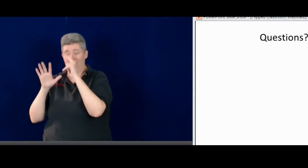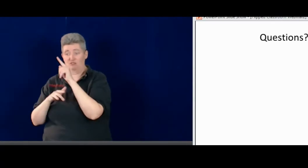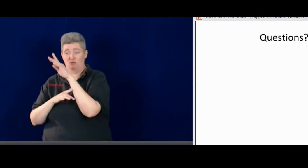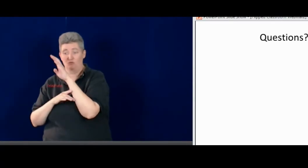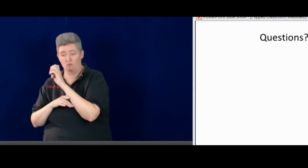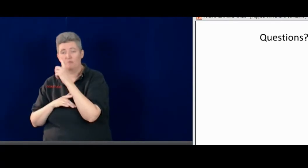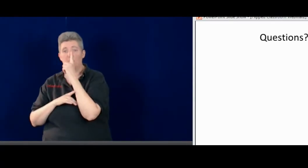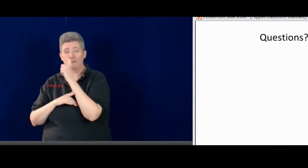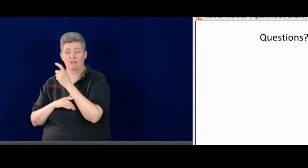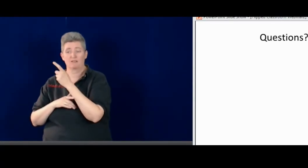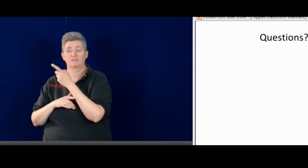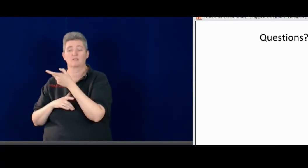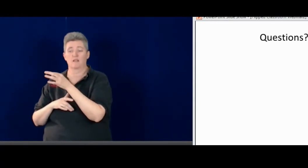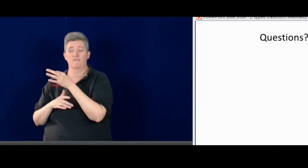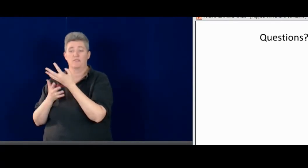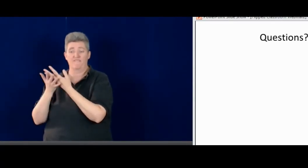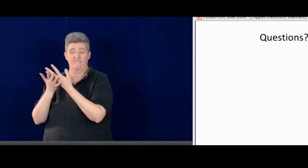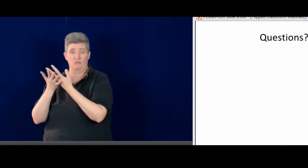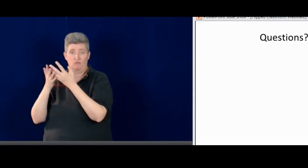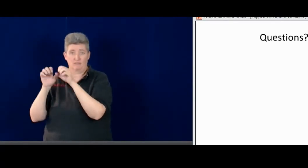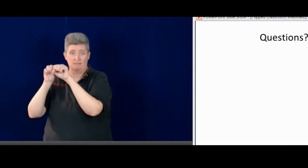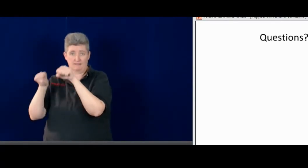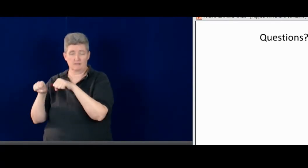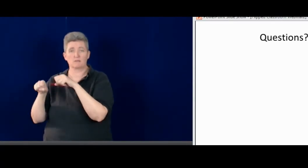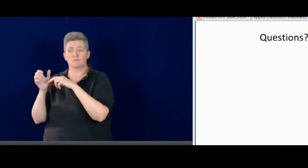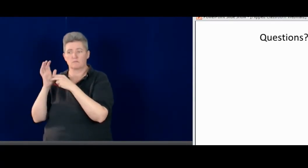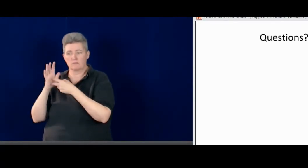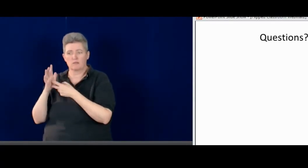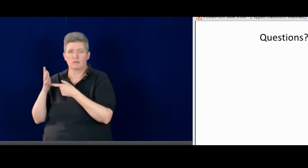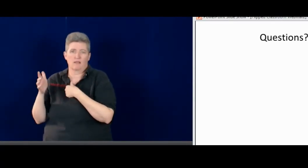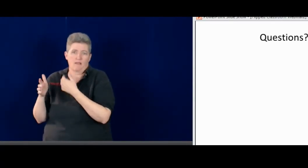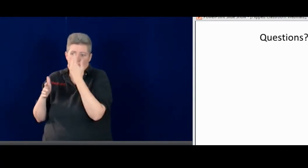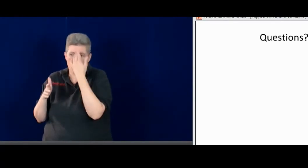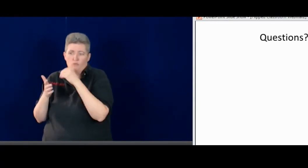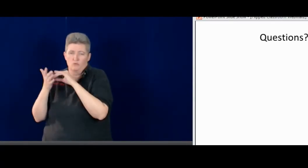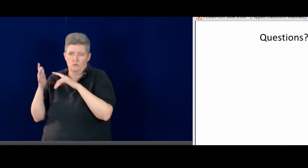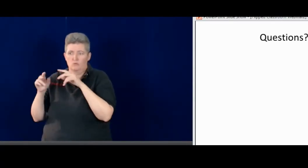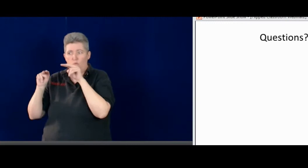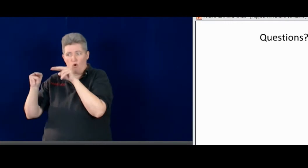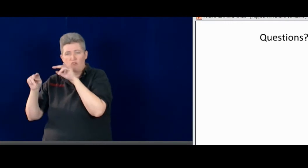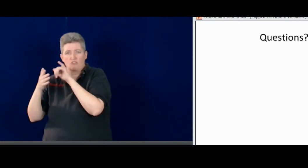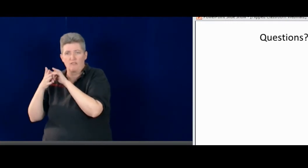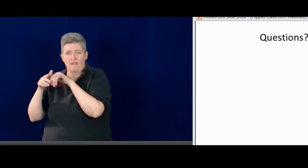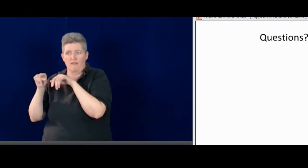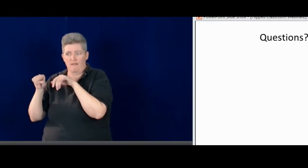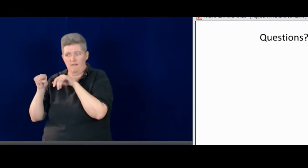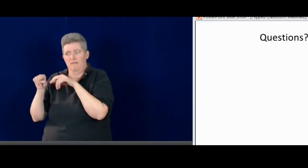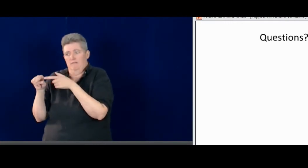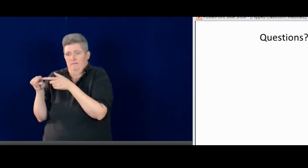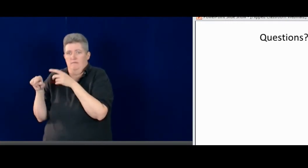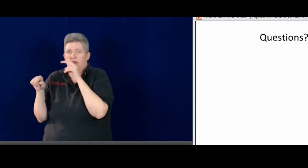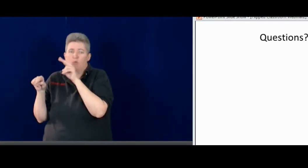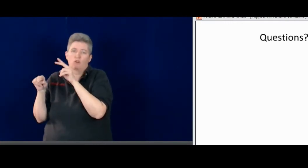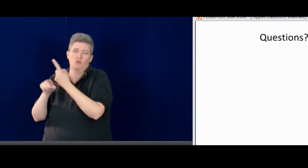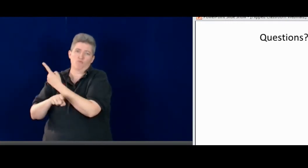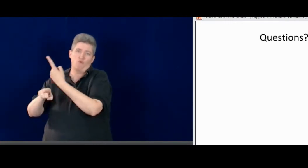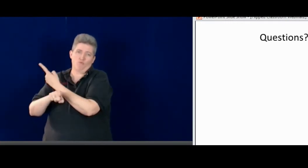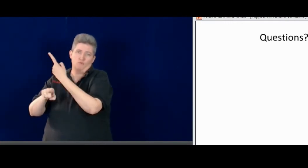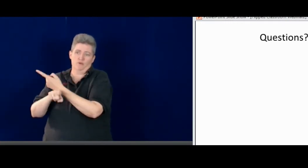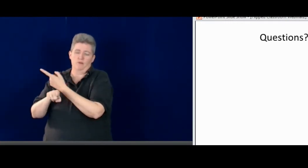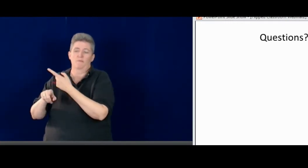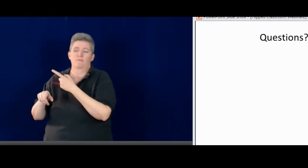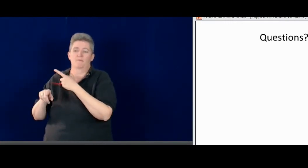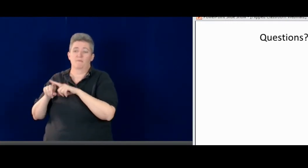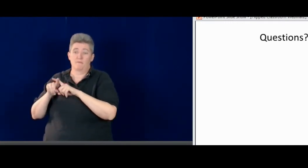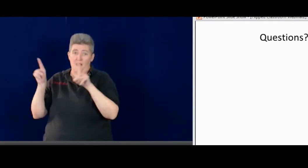Honestly, I like teacher tube because of the filter system. That means I know that the students, when they're watching